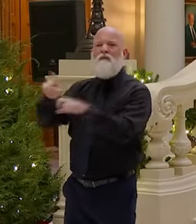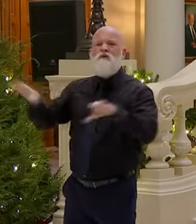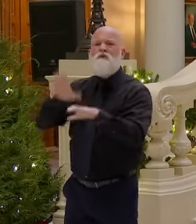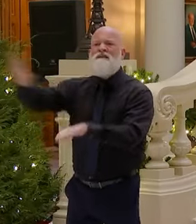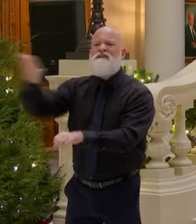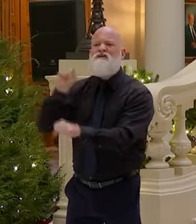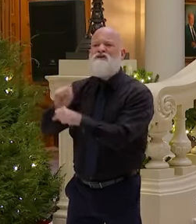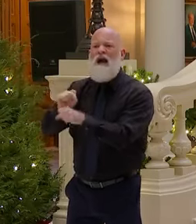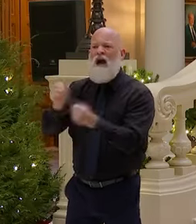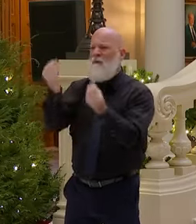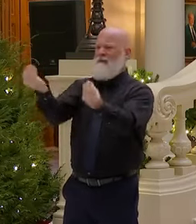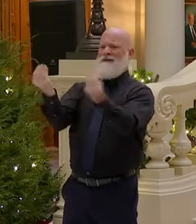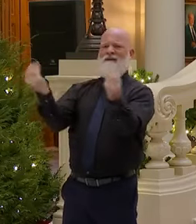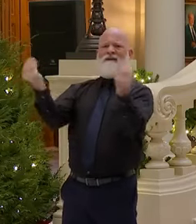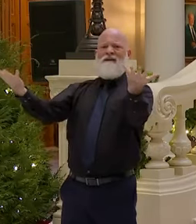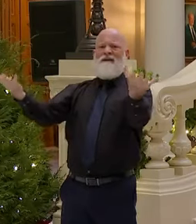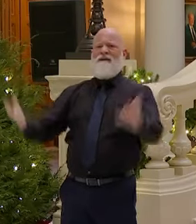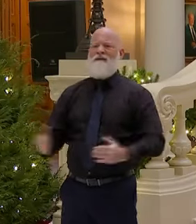And it's just wrong.